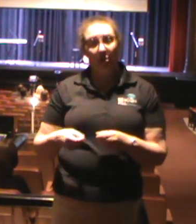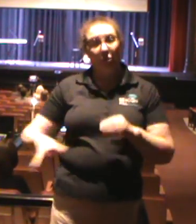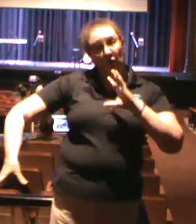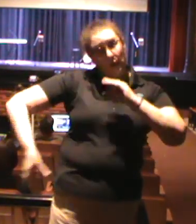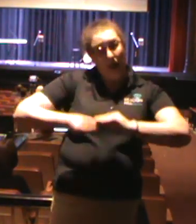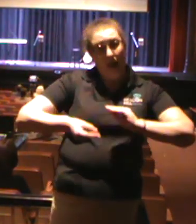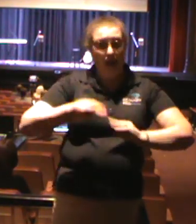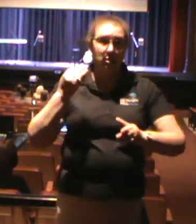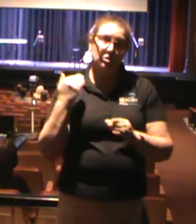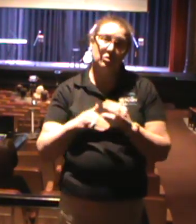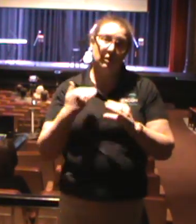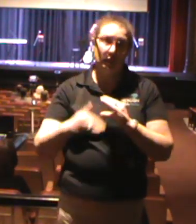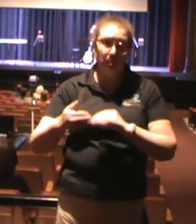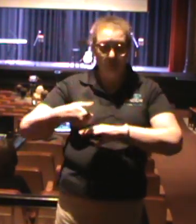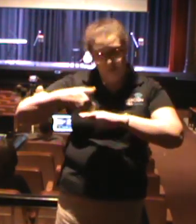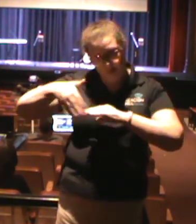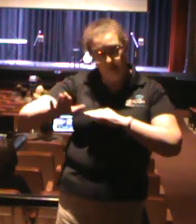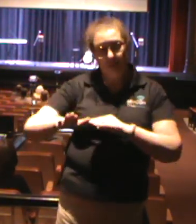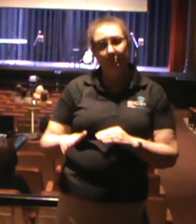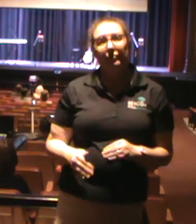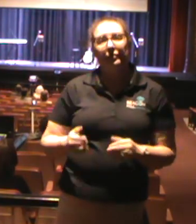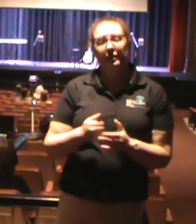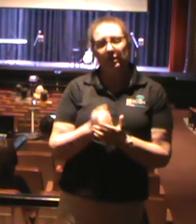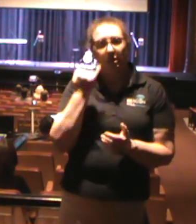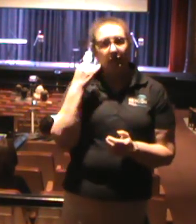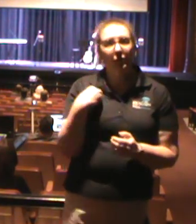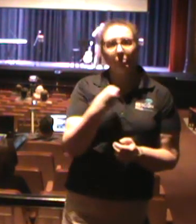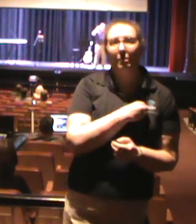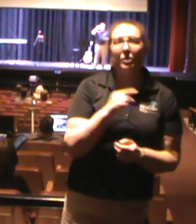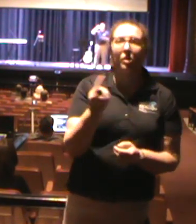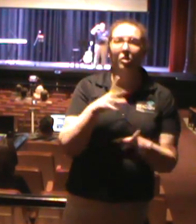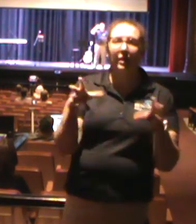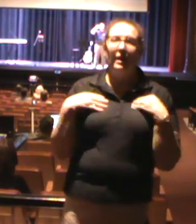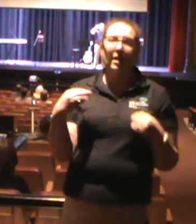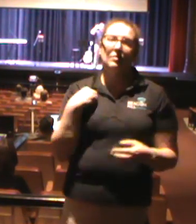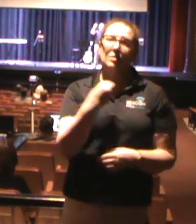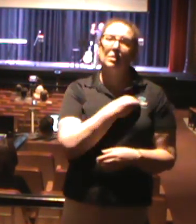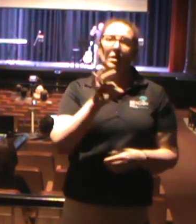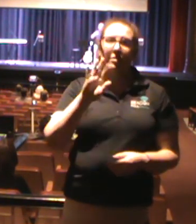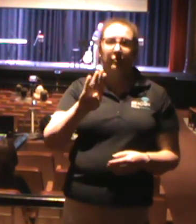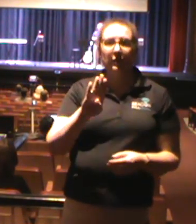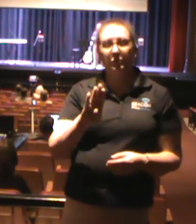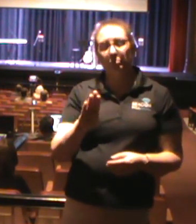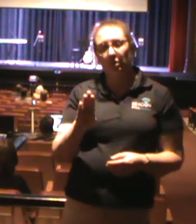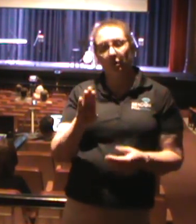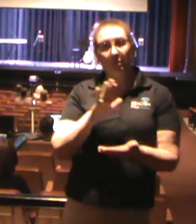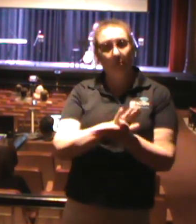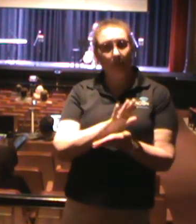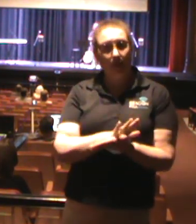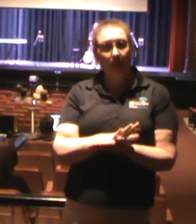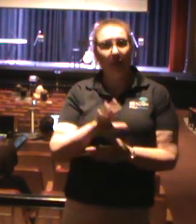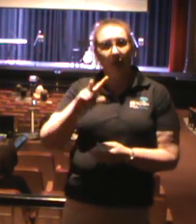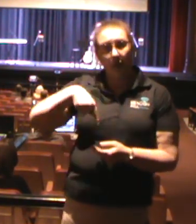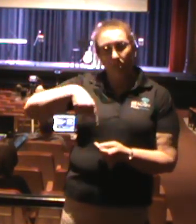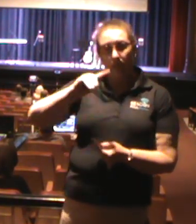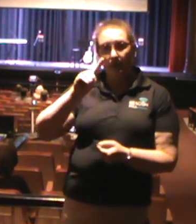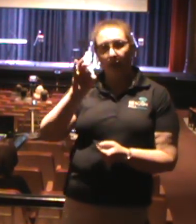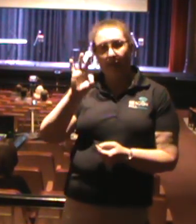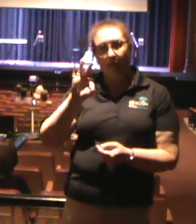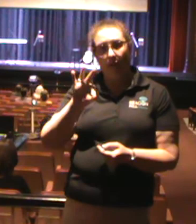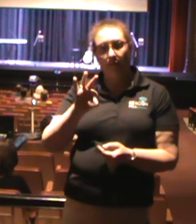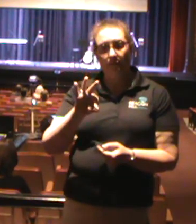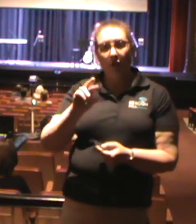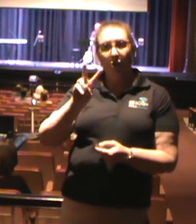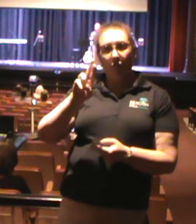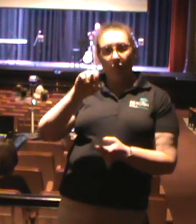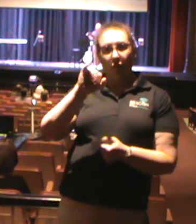address. If you're a member, you already have that on the member Facebook page. It is a PDF version of it. It goes up on Friday so you can